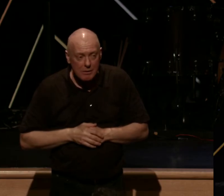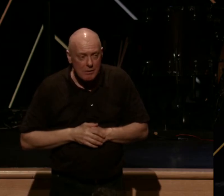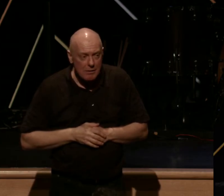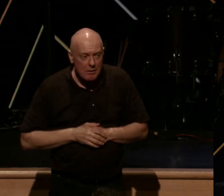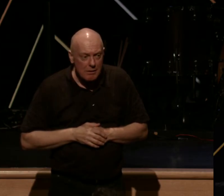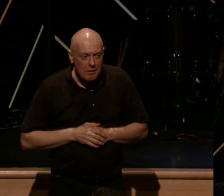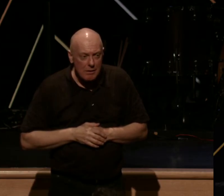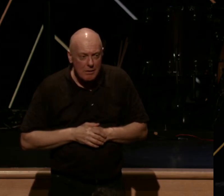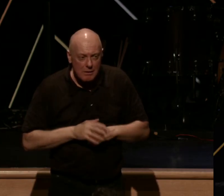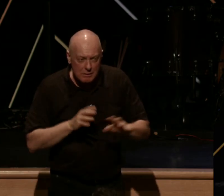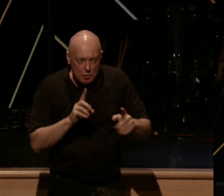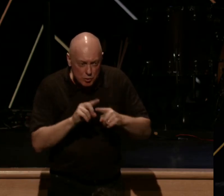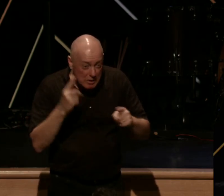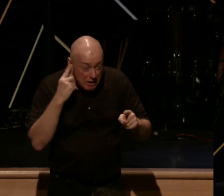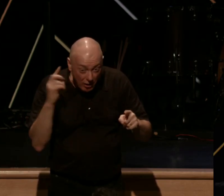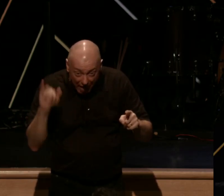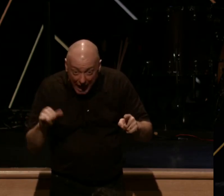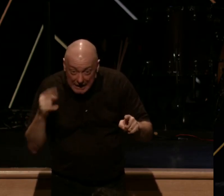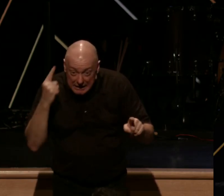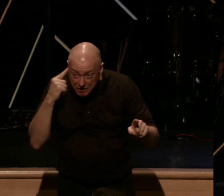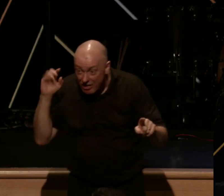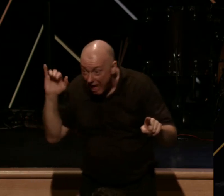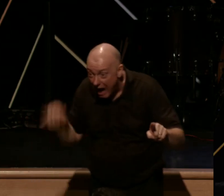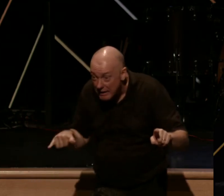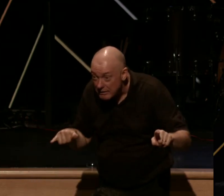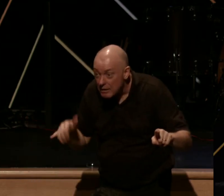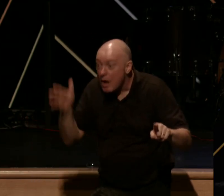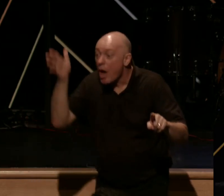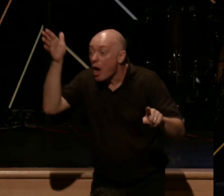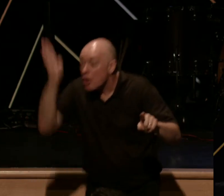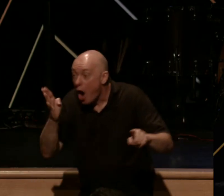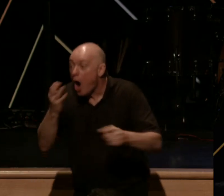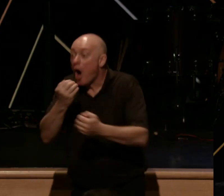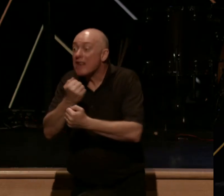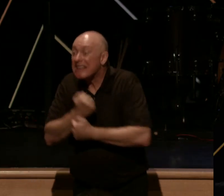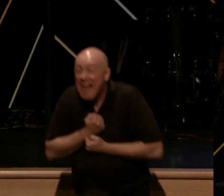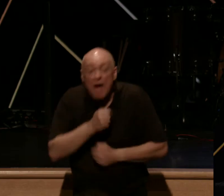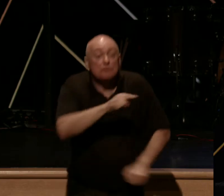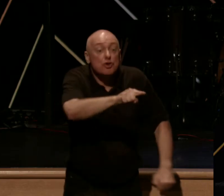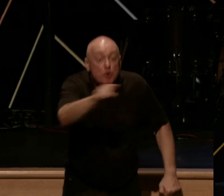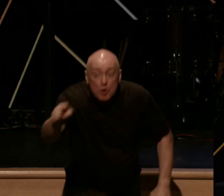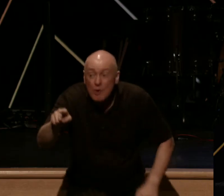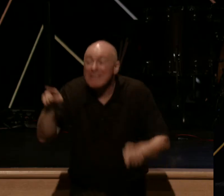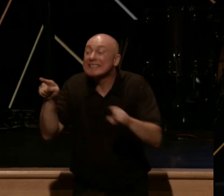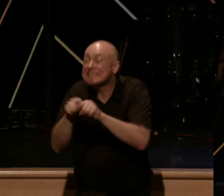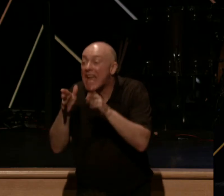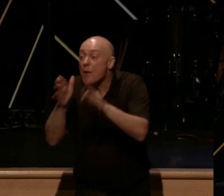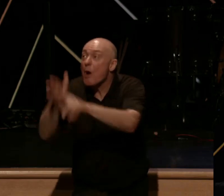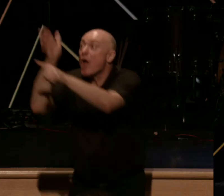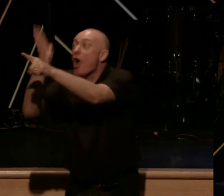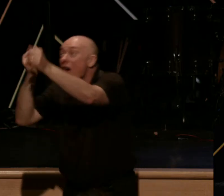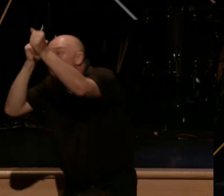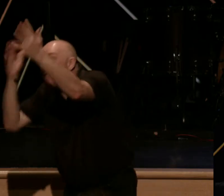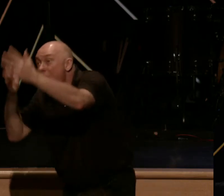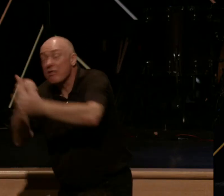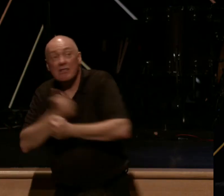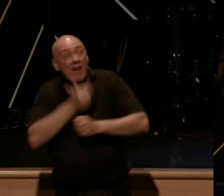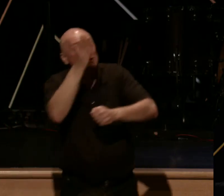Hear it. Hear it. God loves you the way that God loves God.